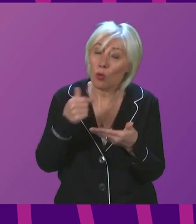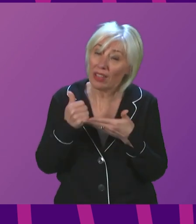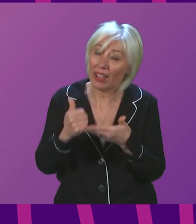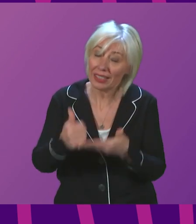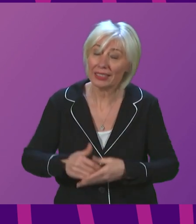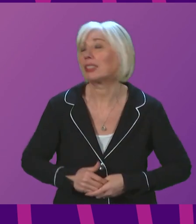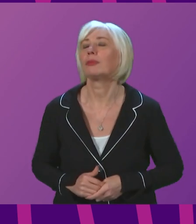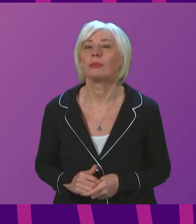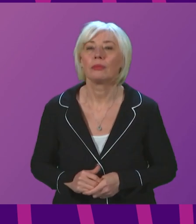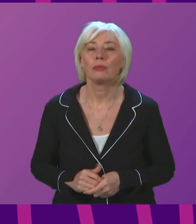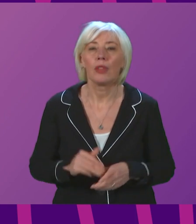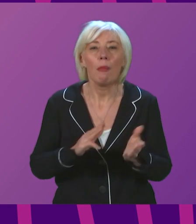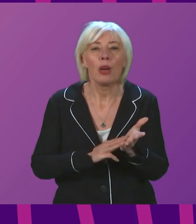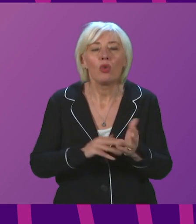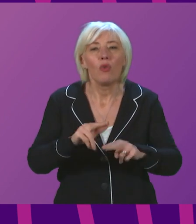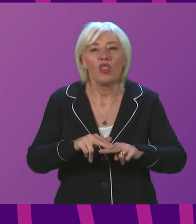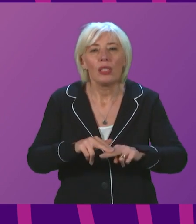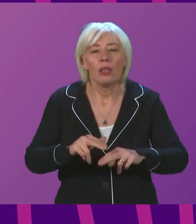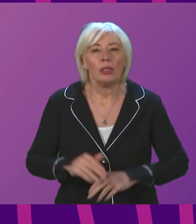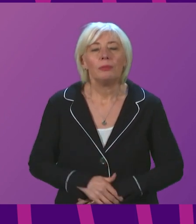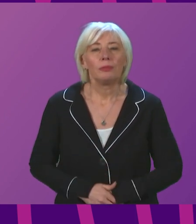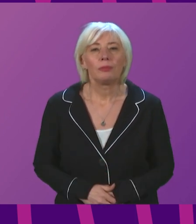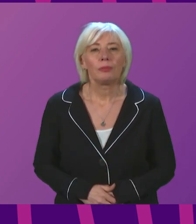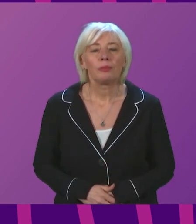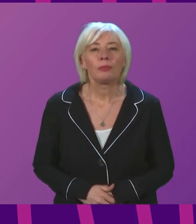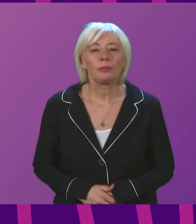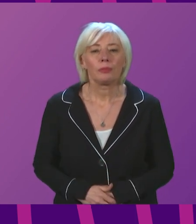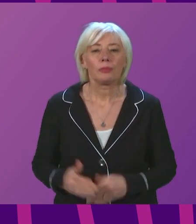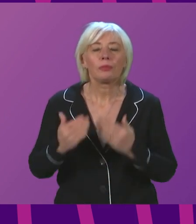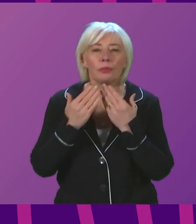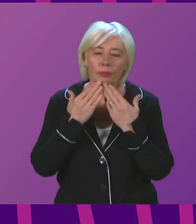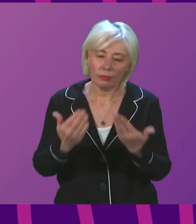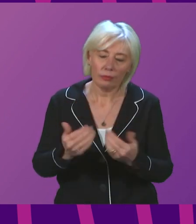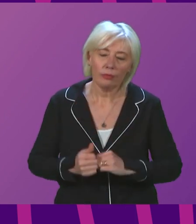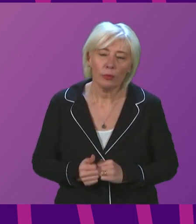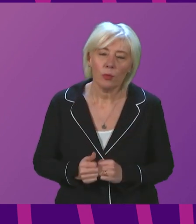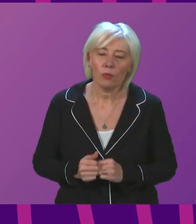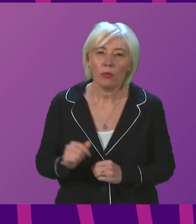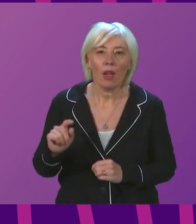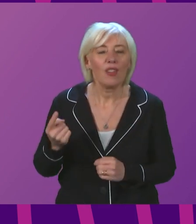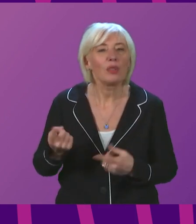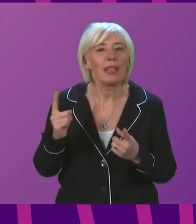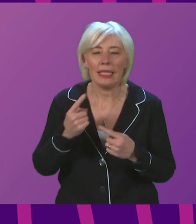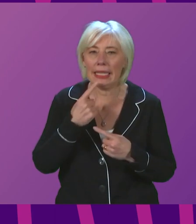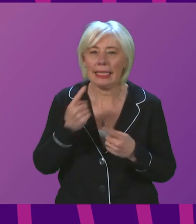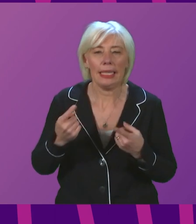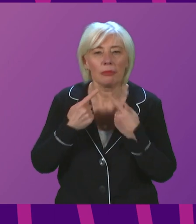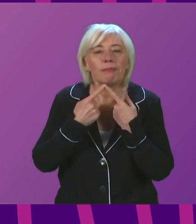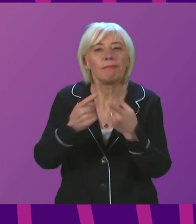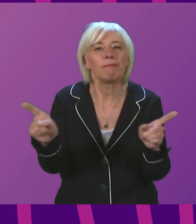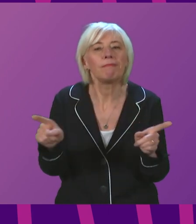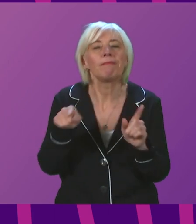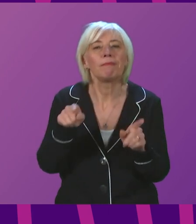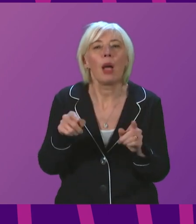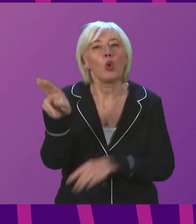be followed by Kenneth Gibson. to followed by Thank you, Presiding Officer. The First Minister in her statement mentioned the